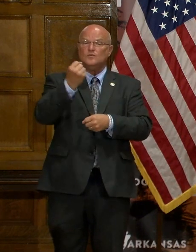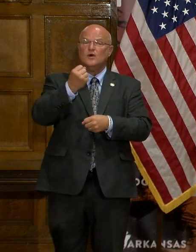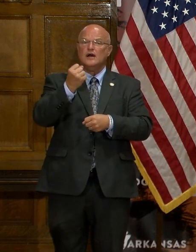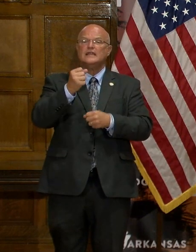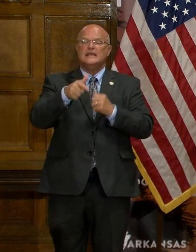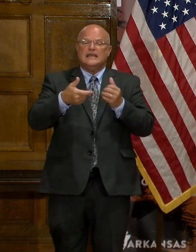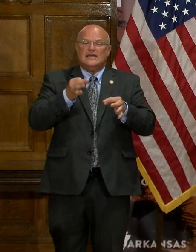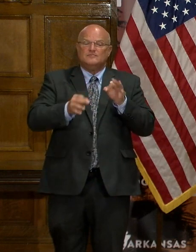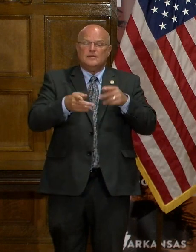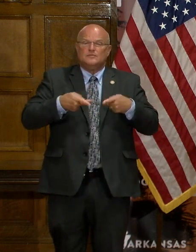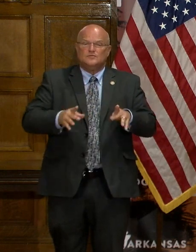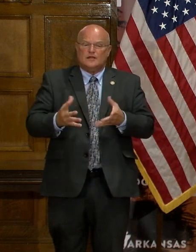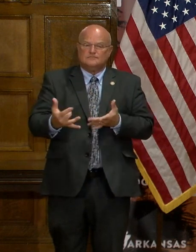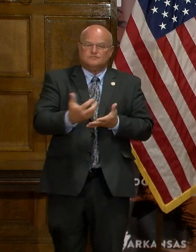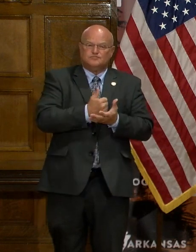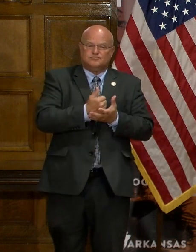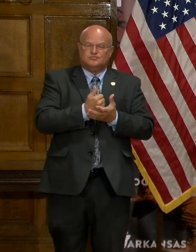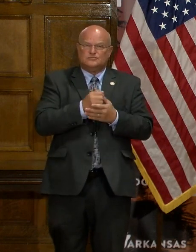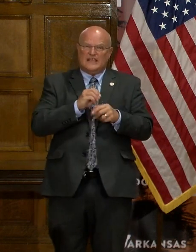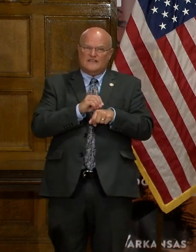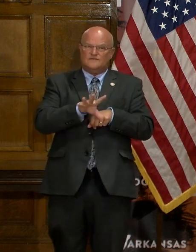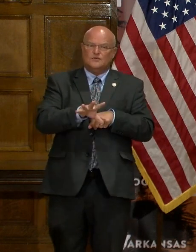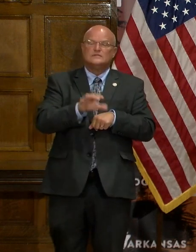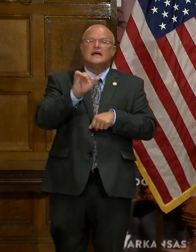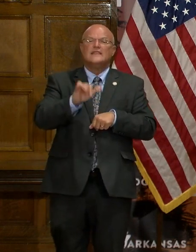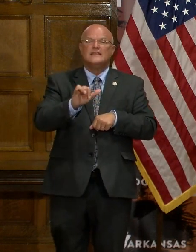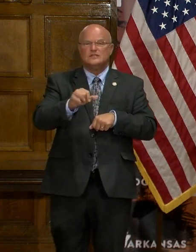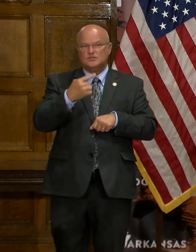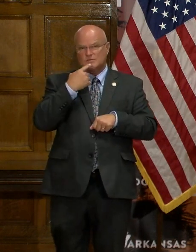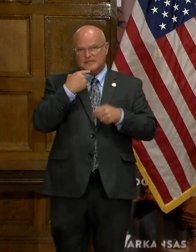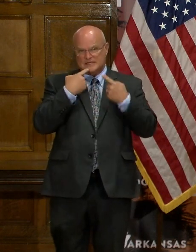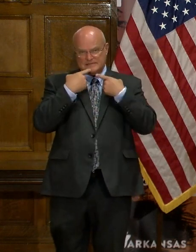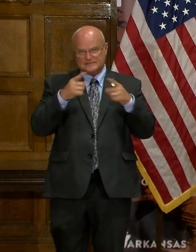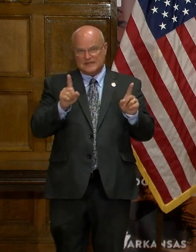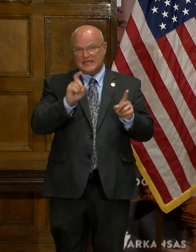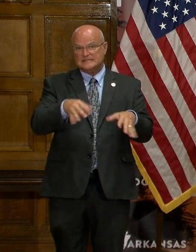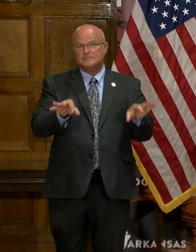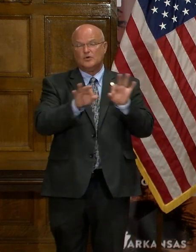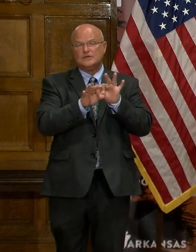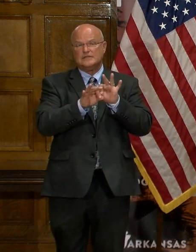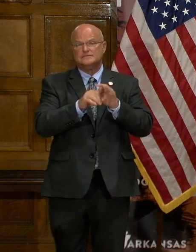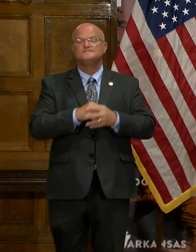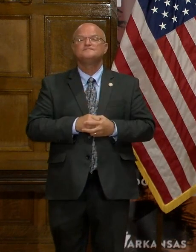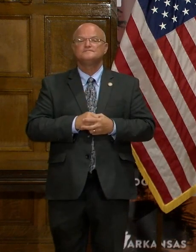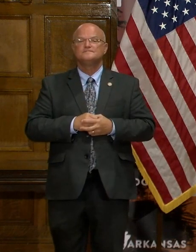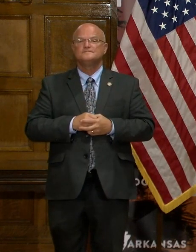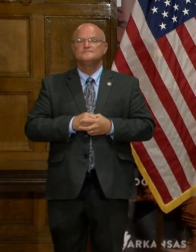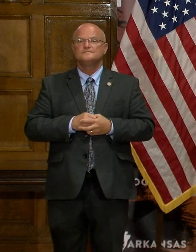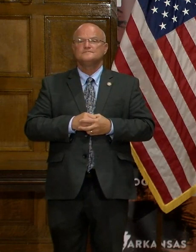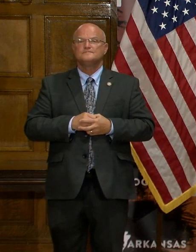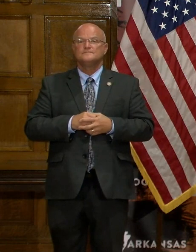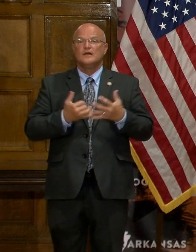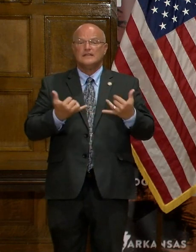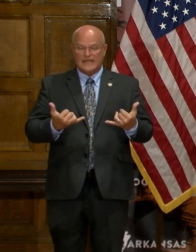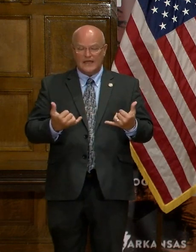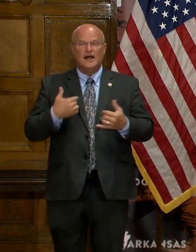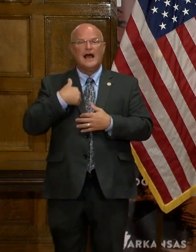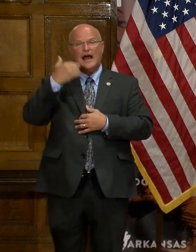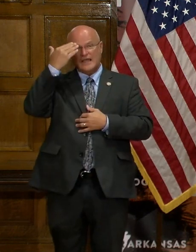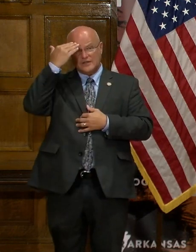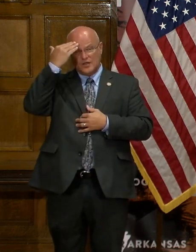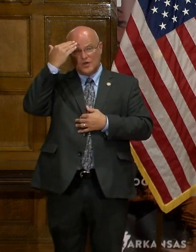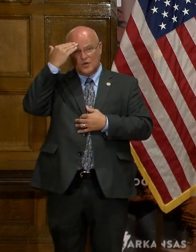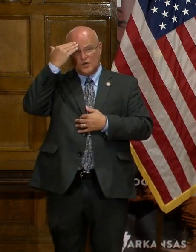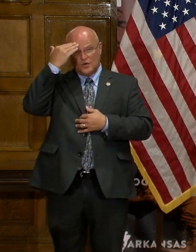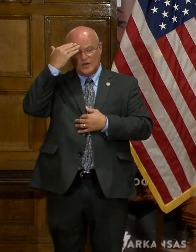this, then that that should be disclosed. And I believe that that is important. With that, I know that's in the